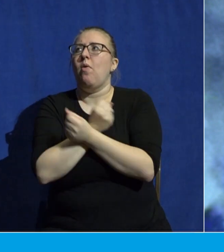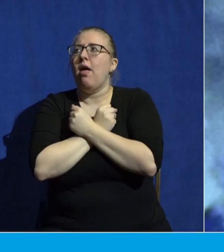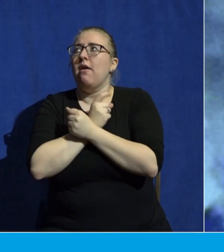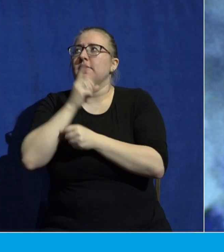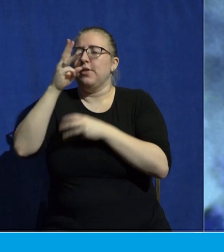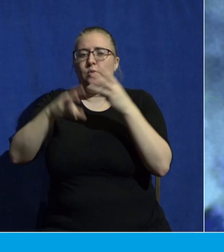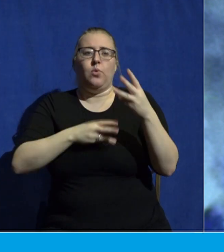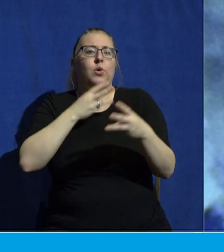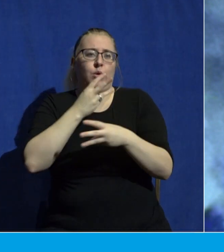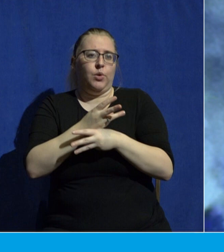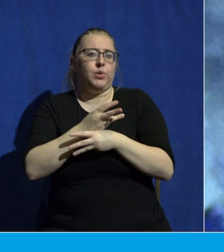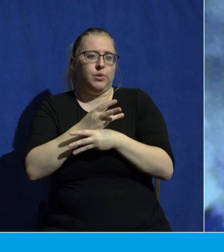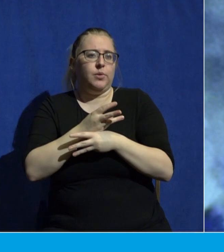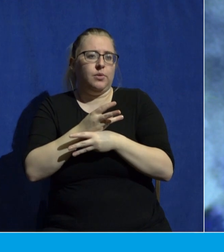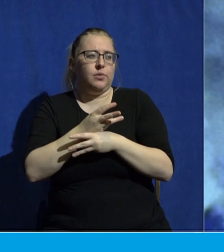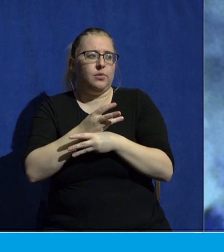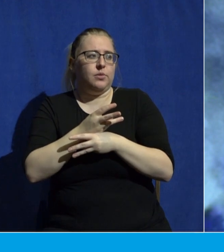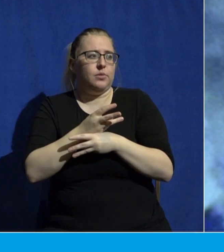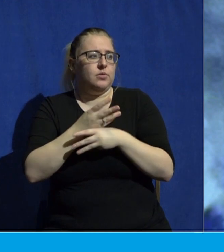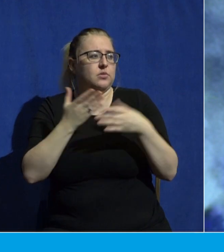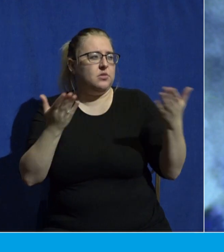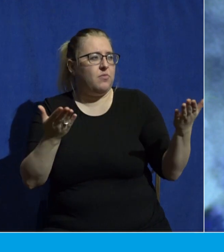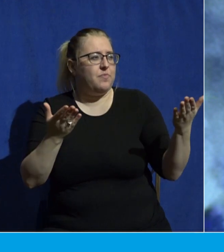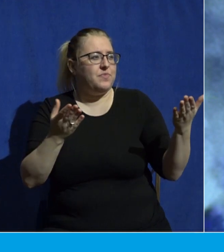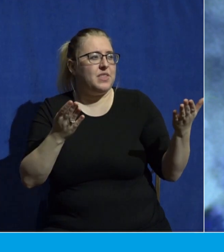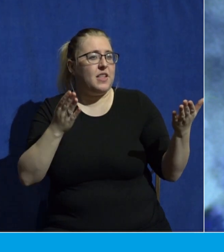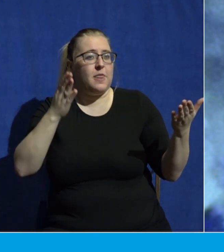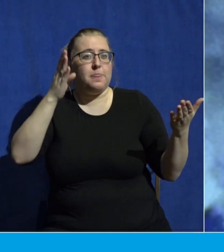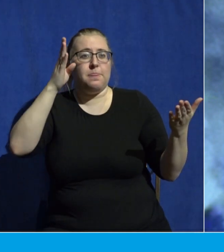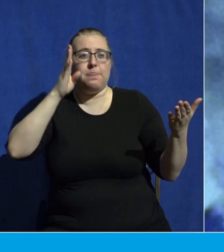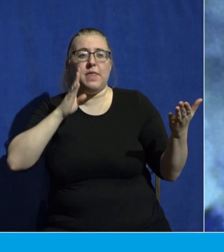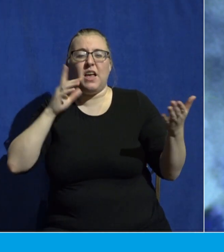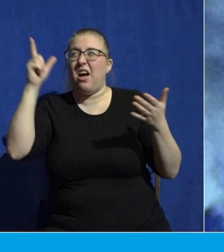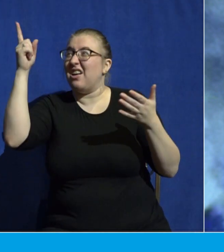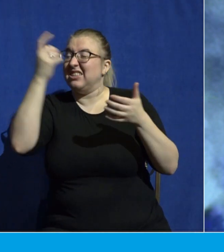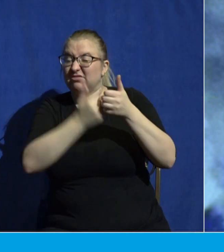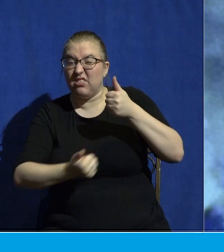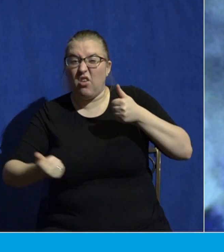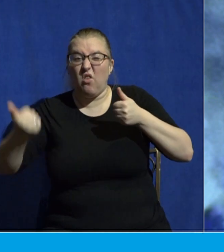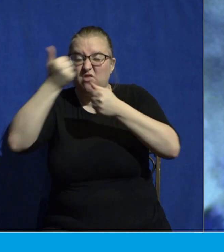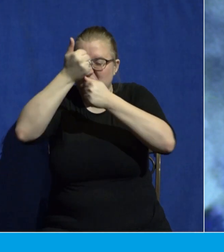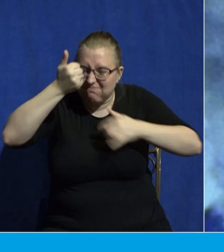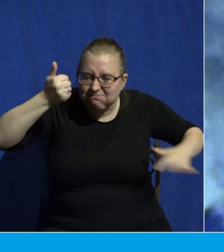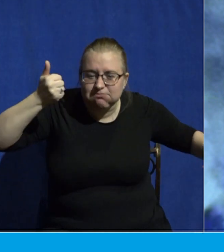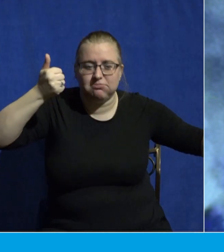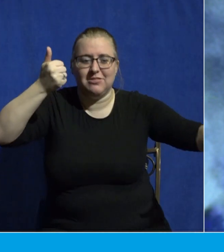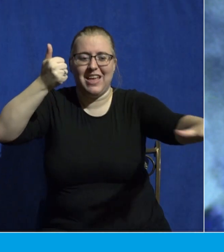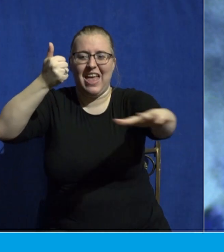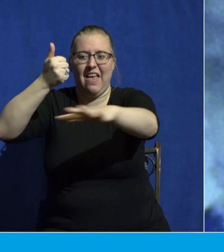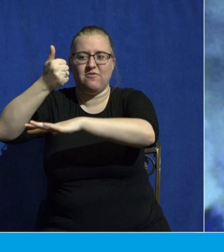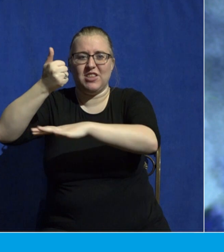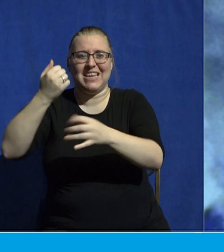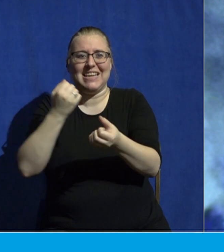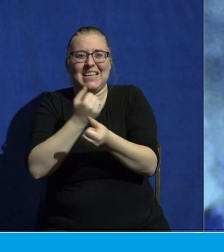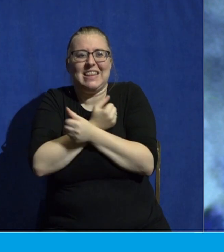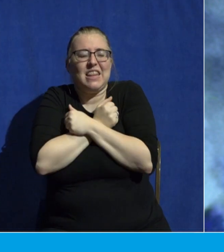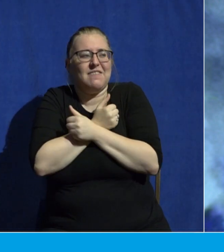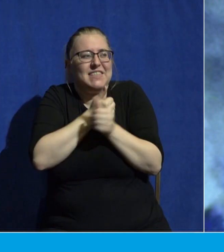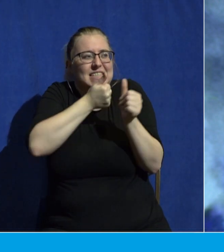Ladies and gentlemen, the God over everything loves each one of us. For